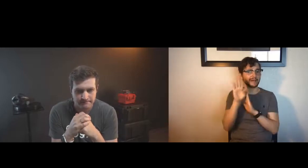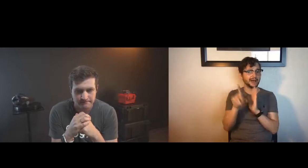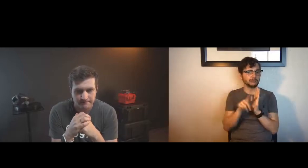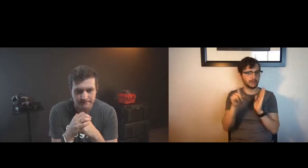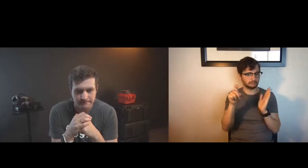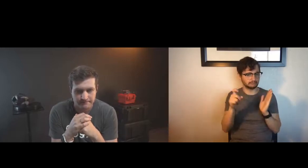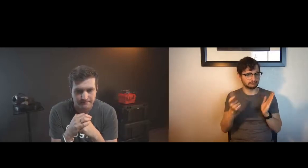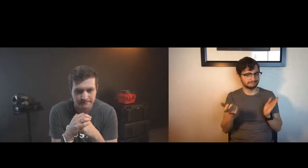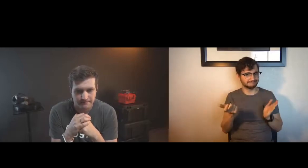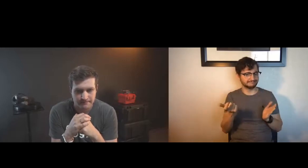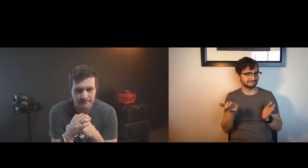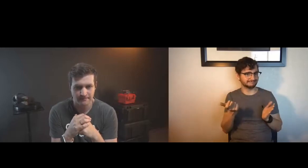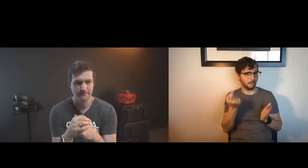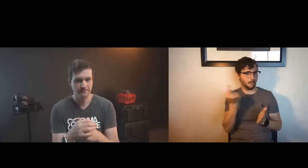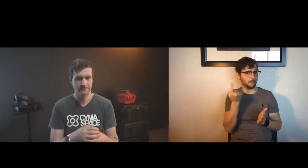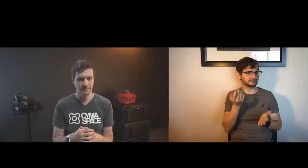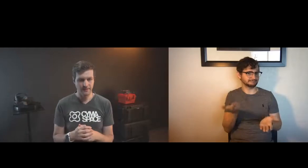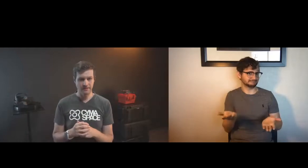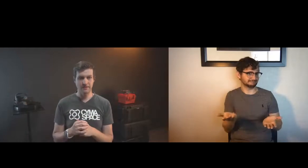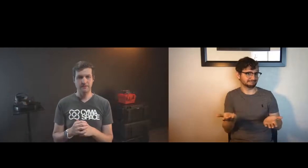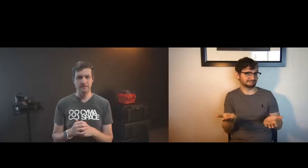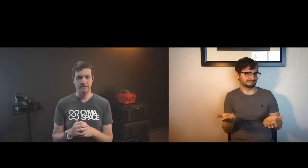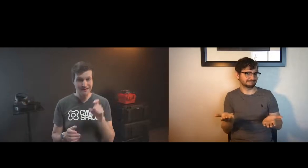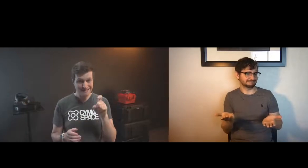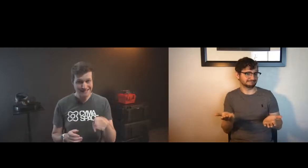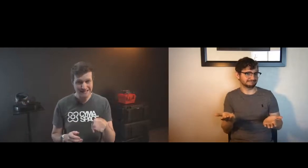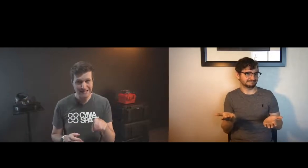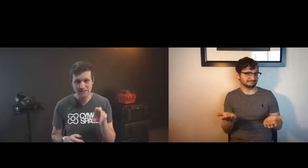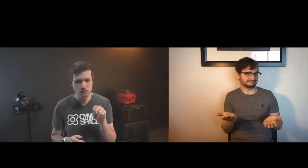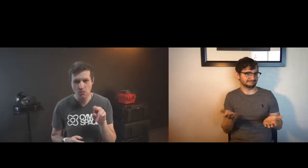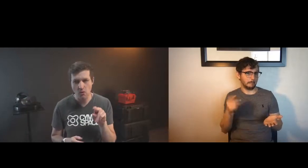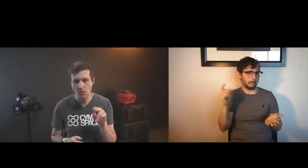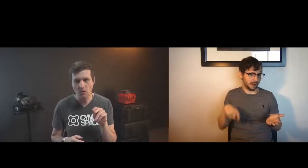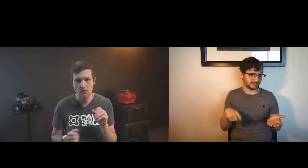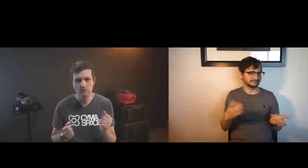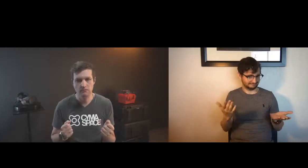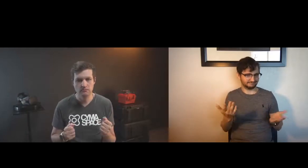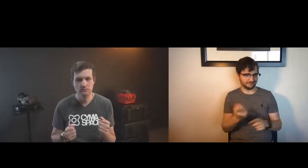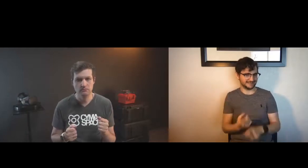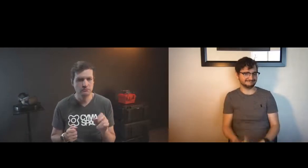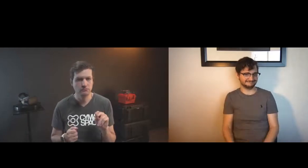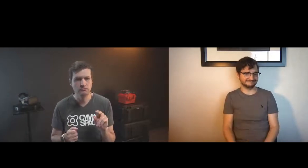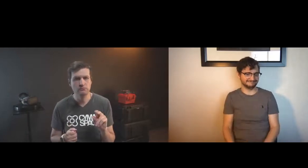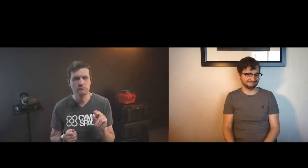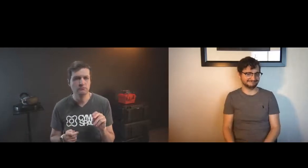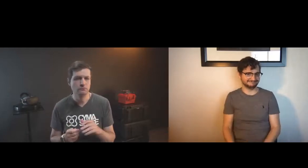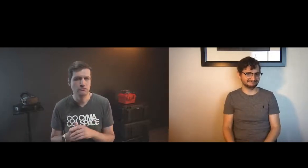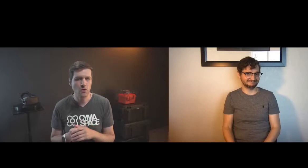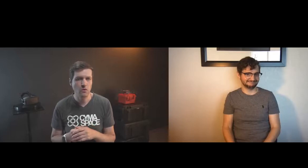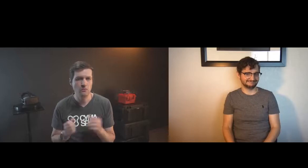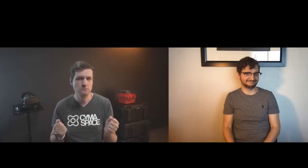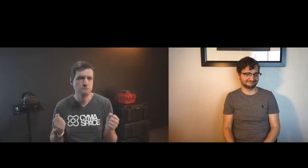do you need to already have a tech background not always i would say it's not needed